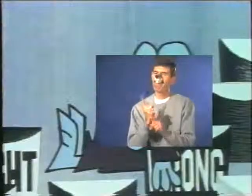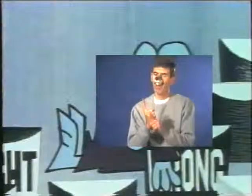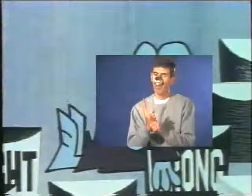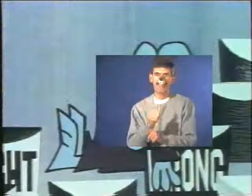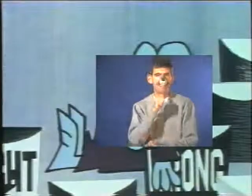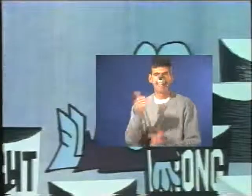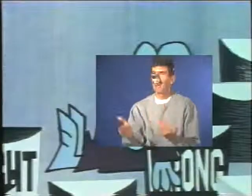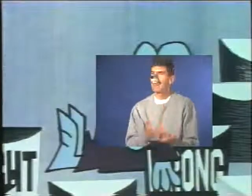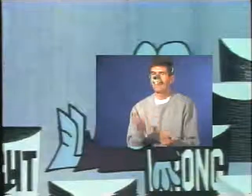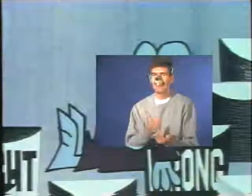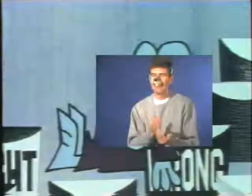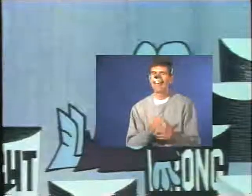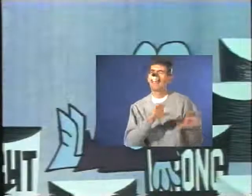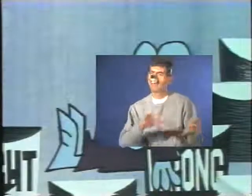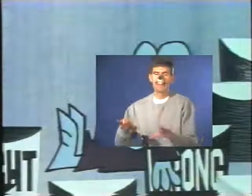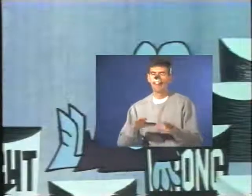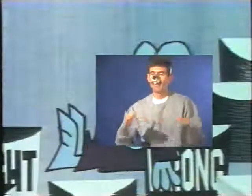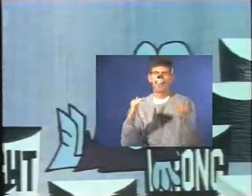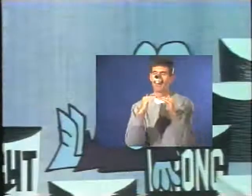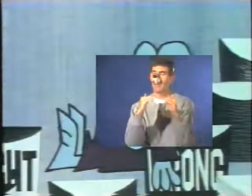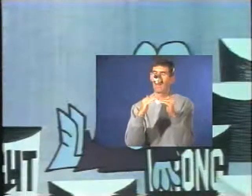It isn't easy to be there.